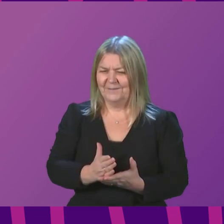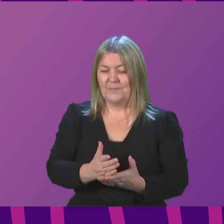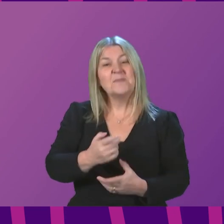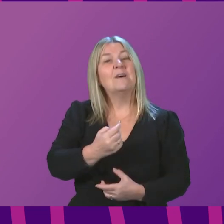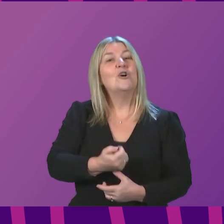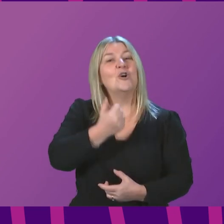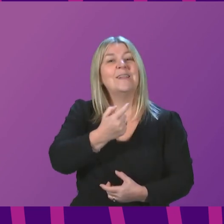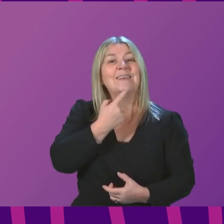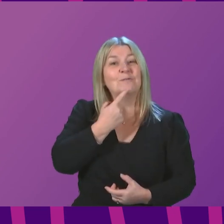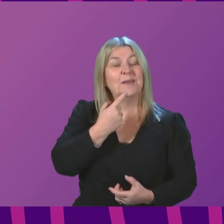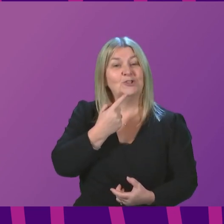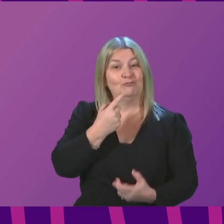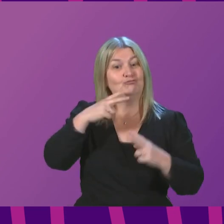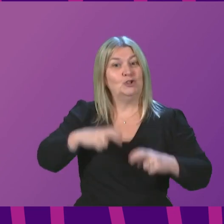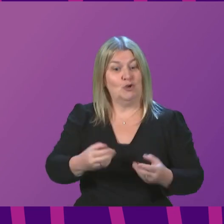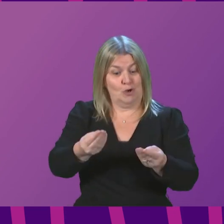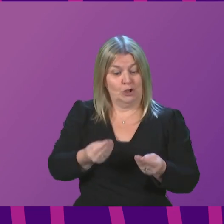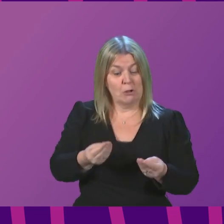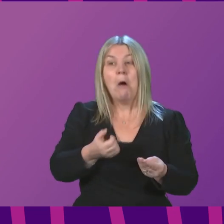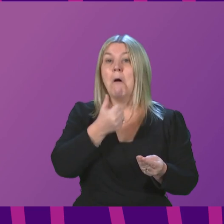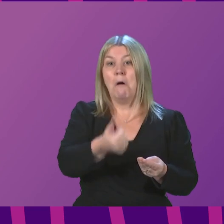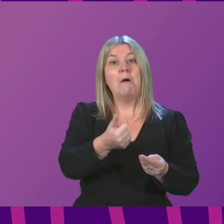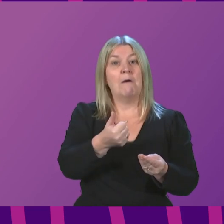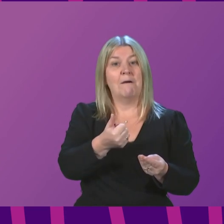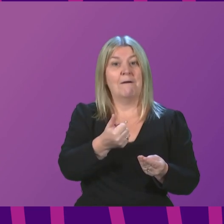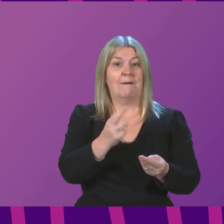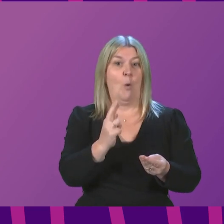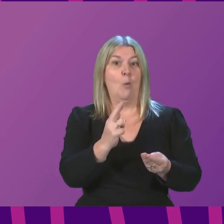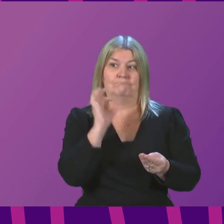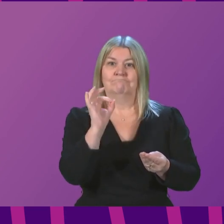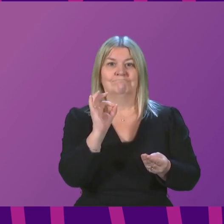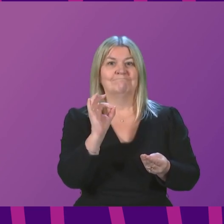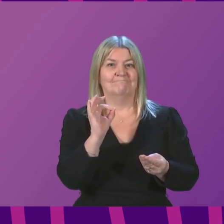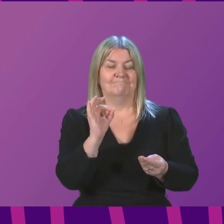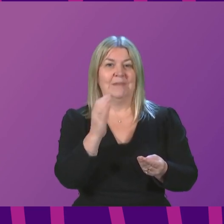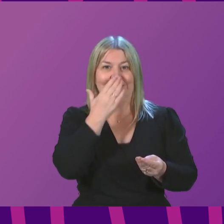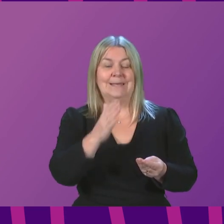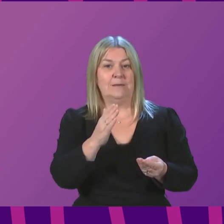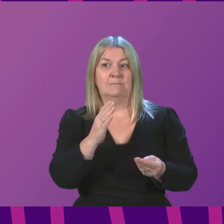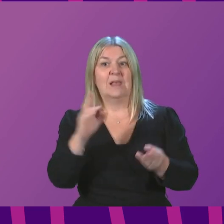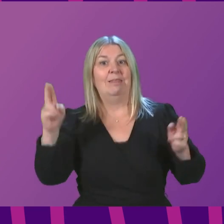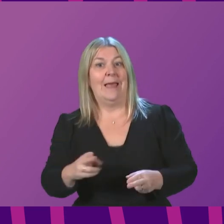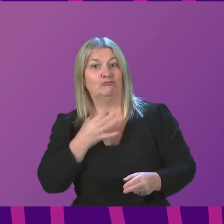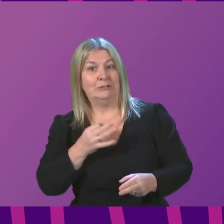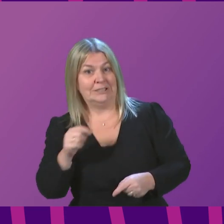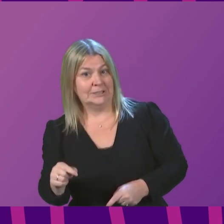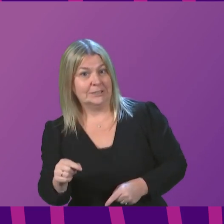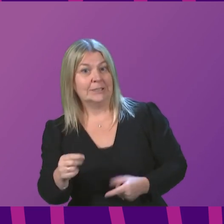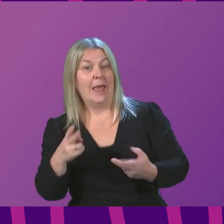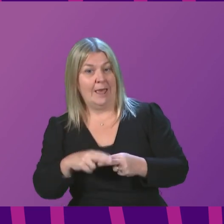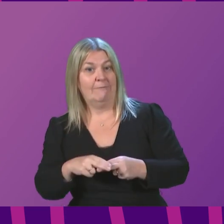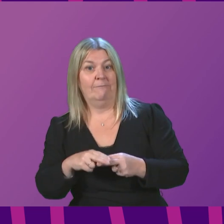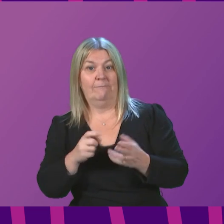data is telling us, turns out to be the case and there is no reason at this stage to believe it will not be. But when you have the authors of these studies themselves